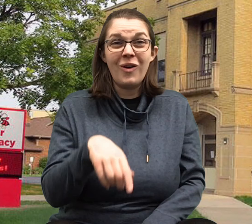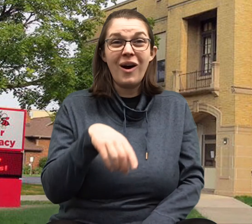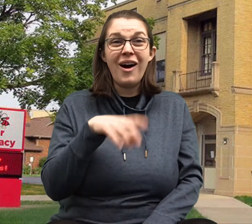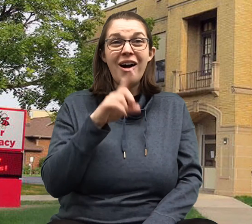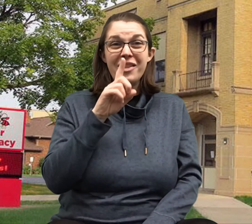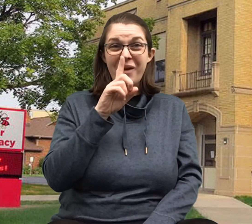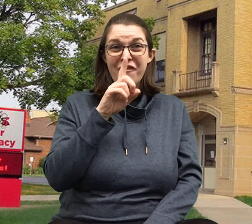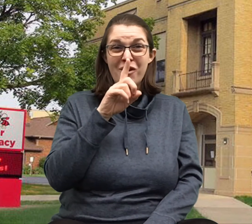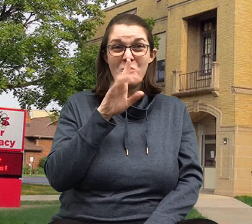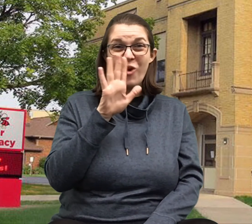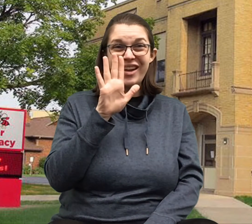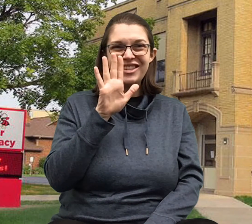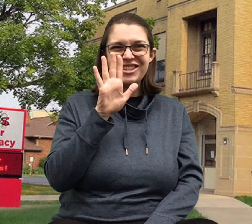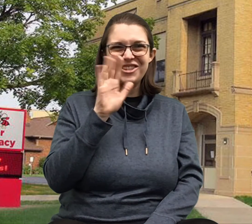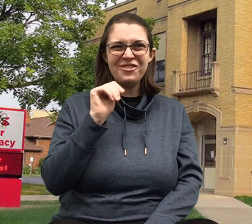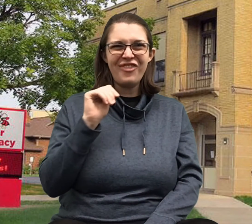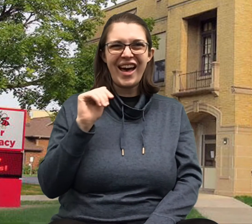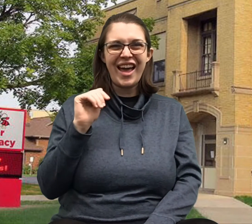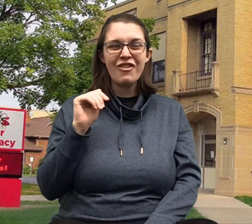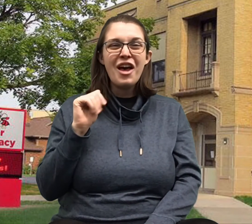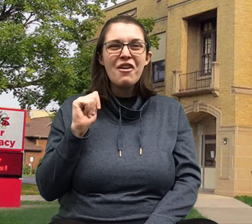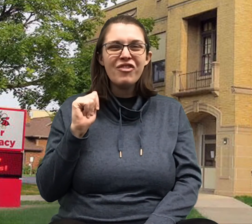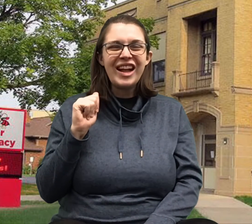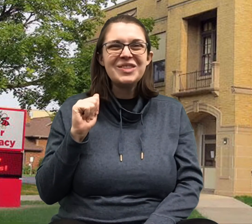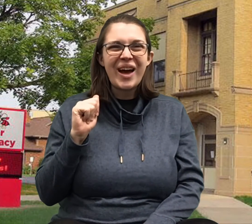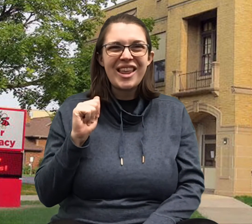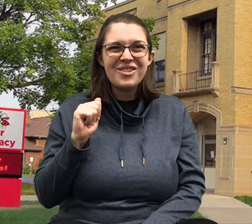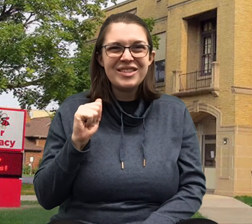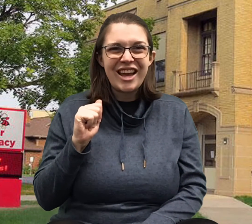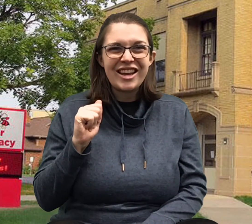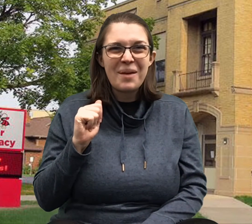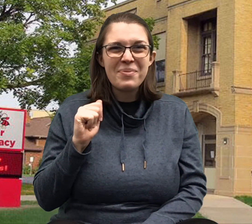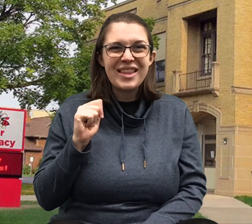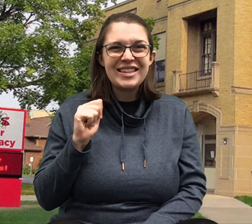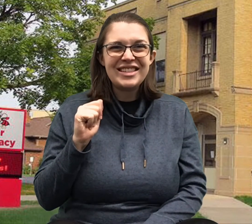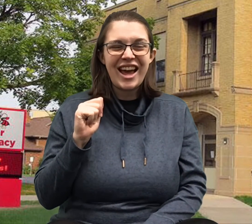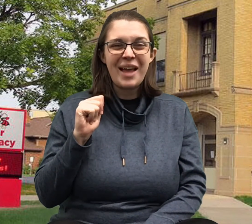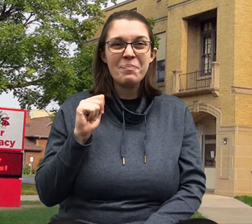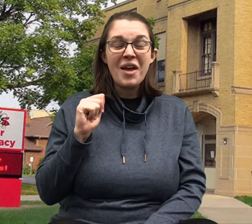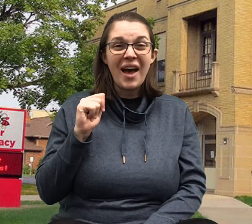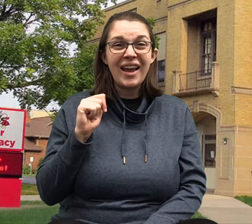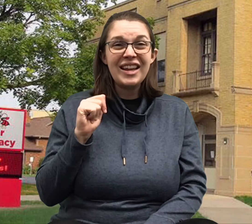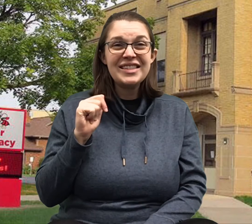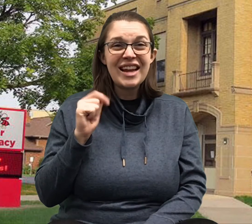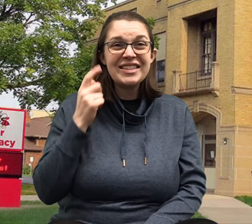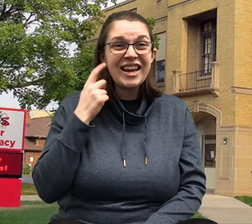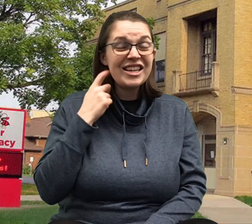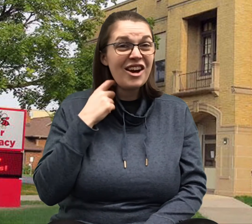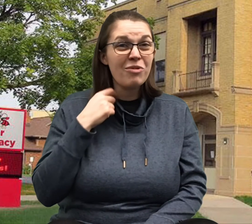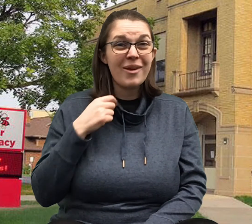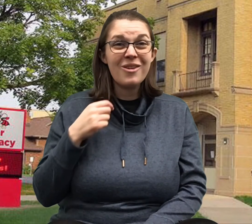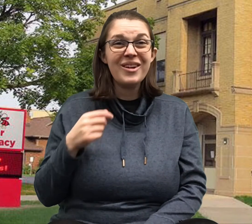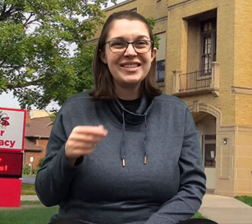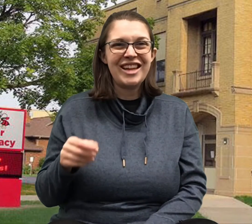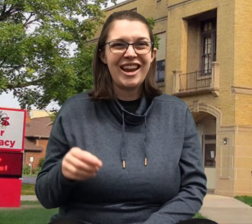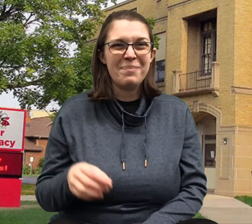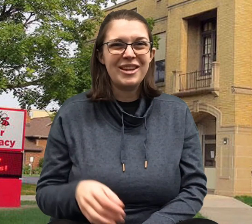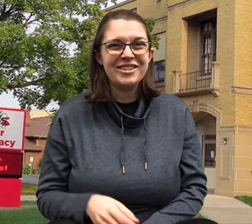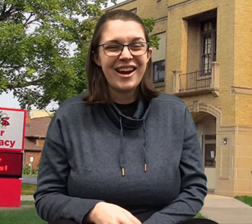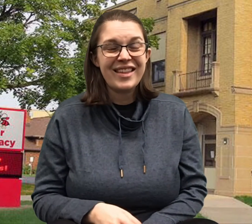all the way from one to five. Friends, why don't you stand up this time? I'm gonna stay sitting down, but you can stand up and try this.